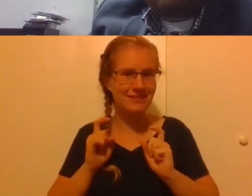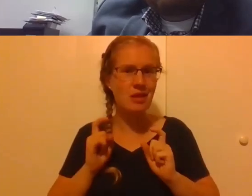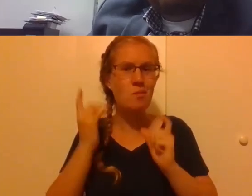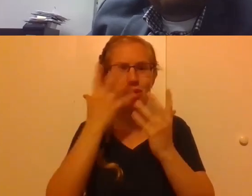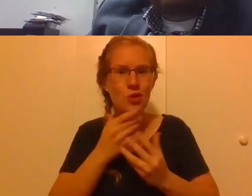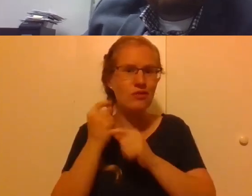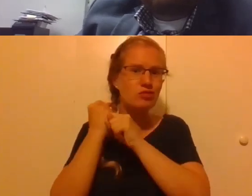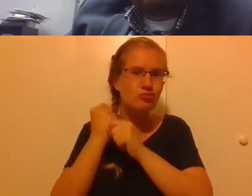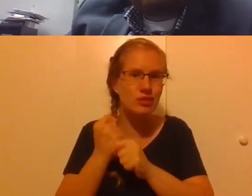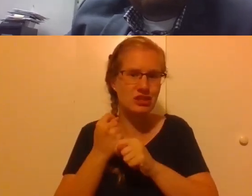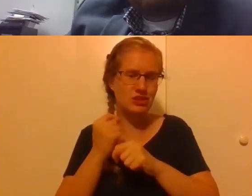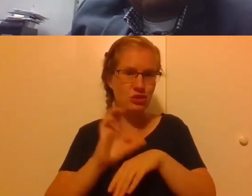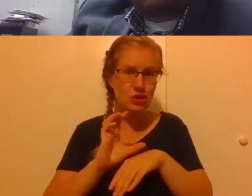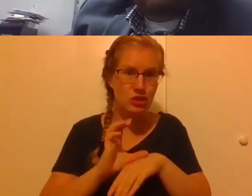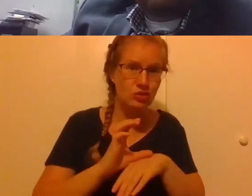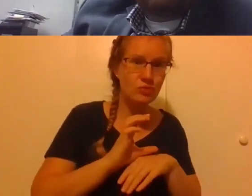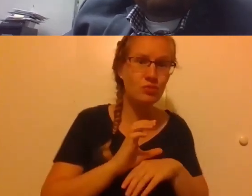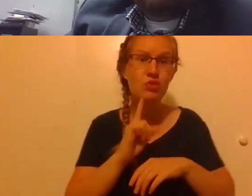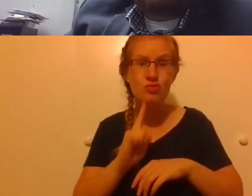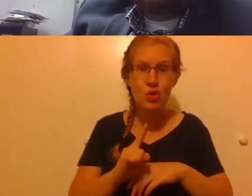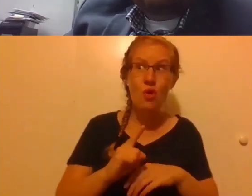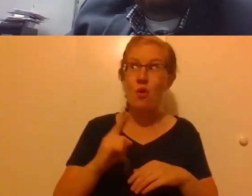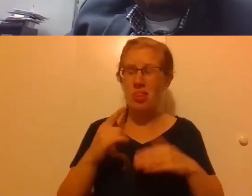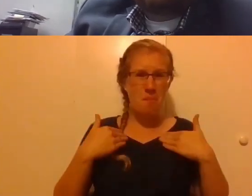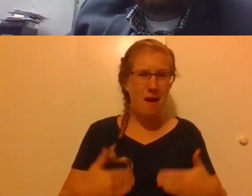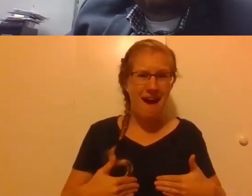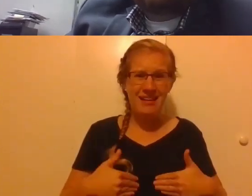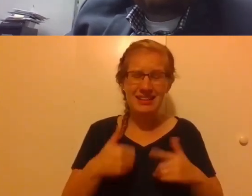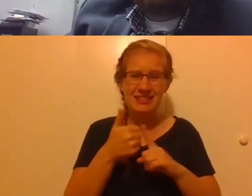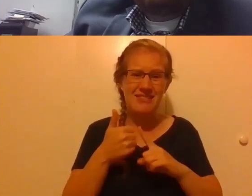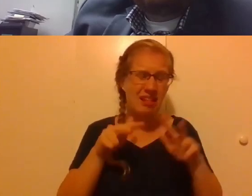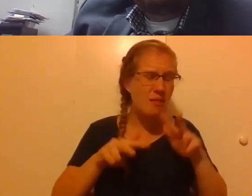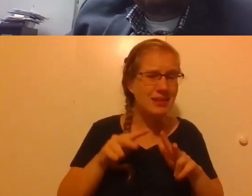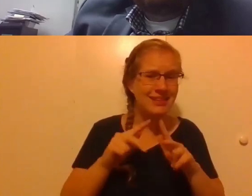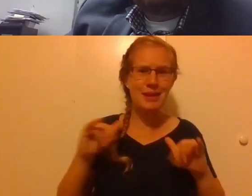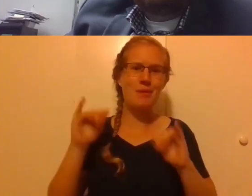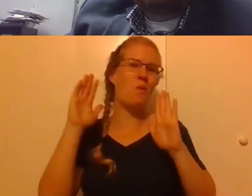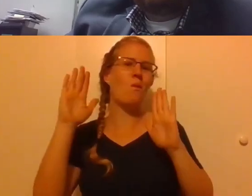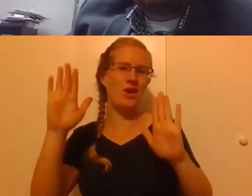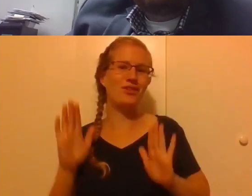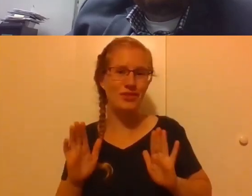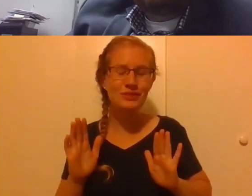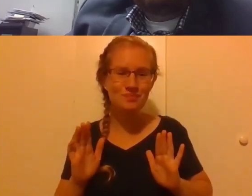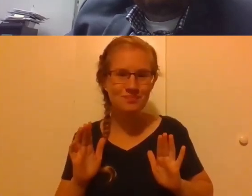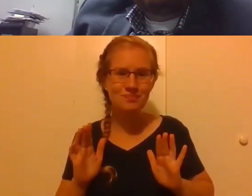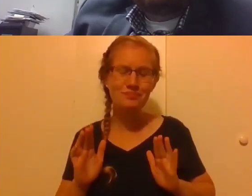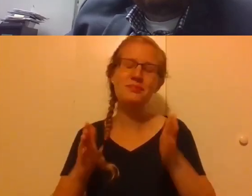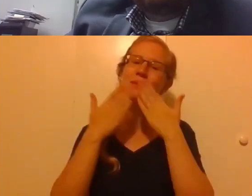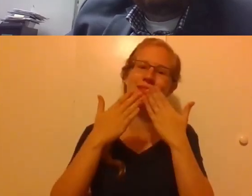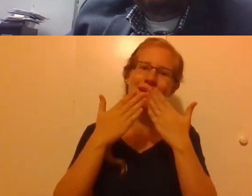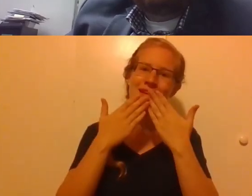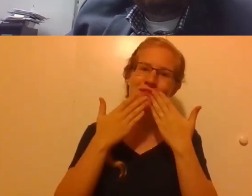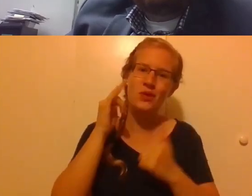tradition we live in. It is embodied, it's clumsy and it's wonderful in its clumsiness. So thank you for